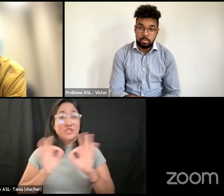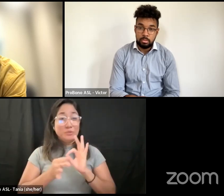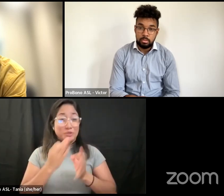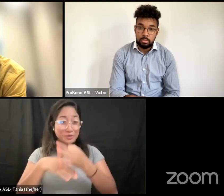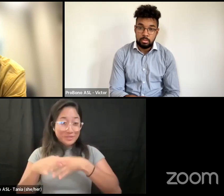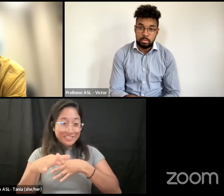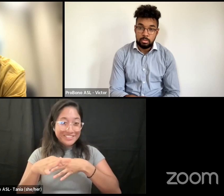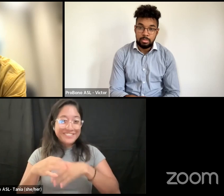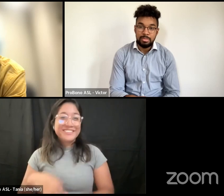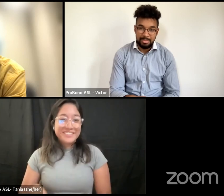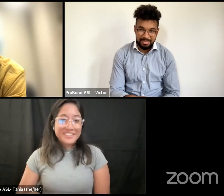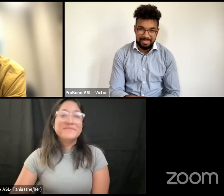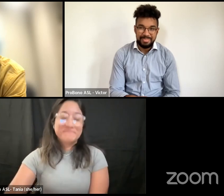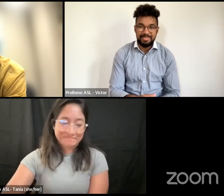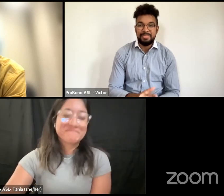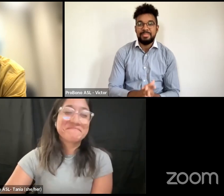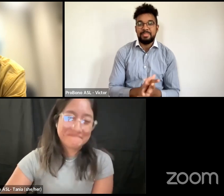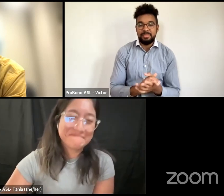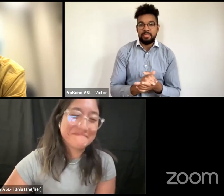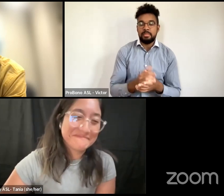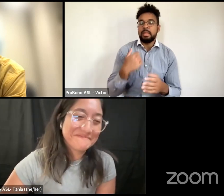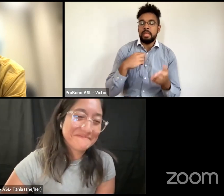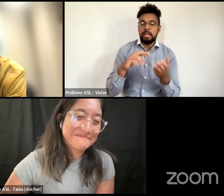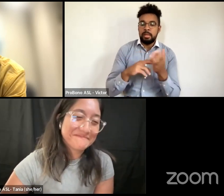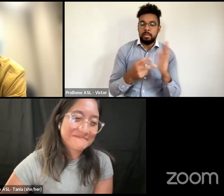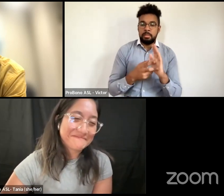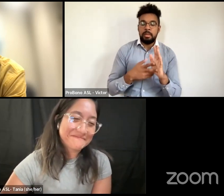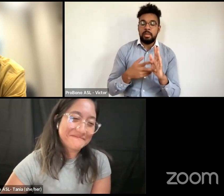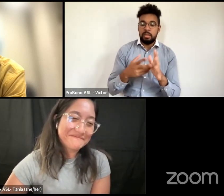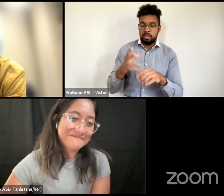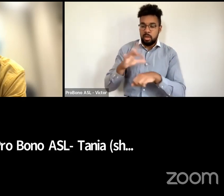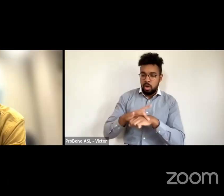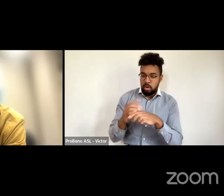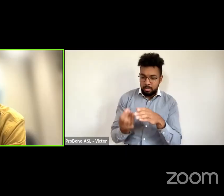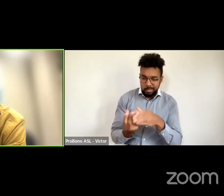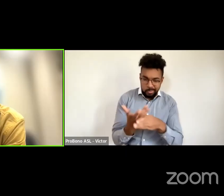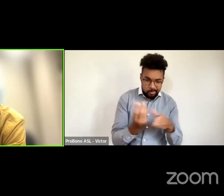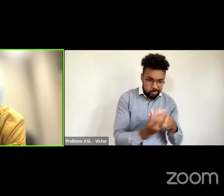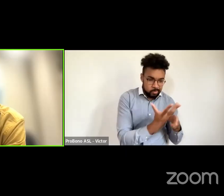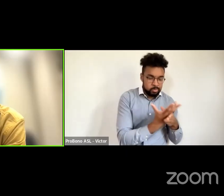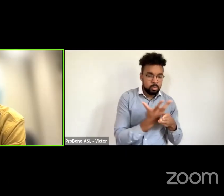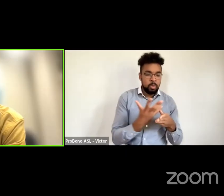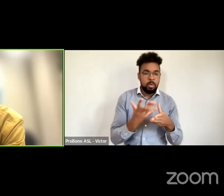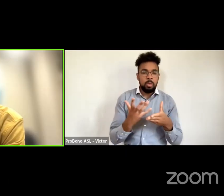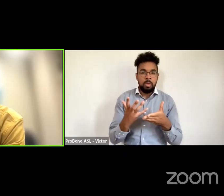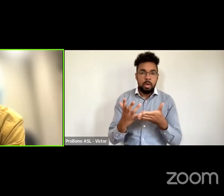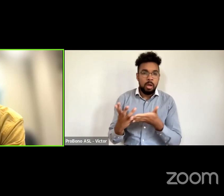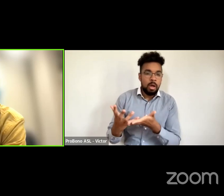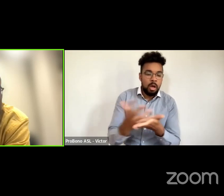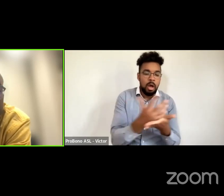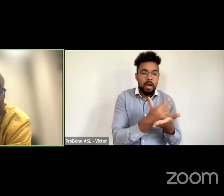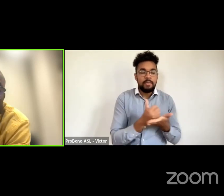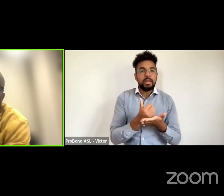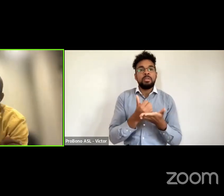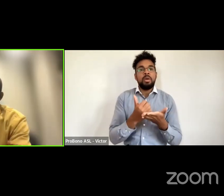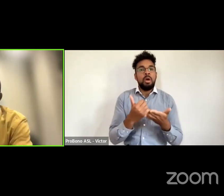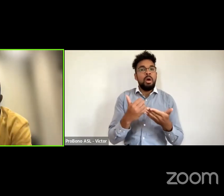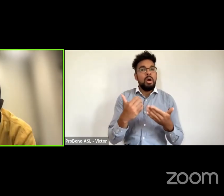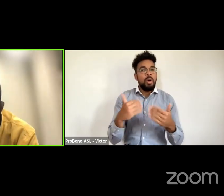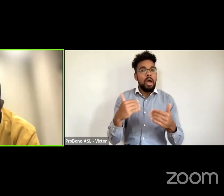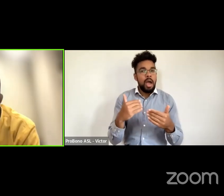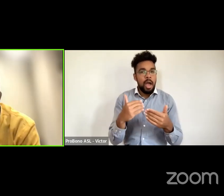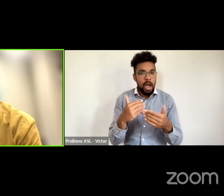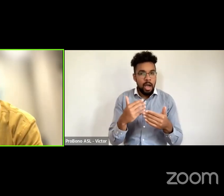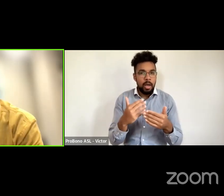into the fruitfulness of the food that we get i don't know if that makes sense it